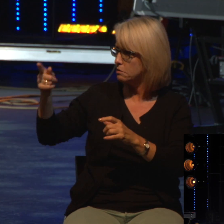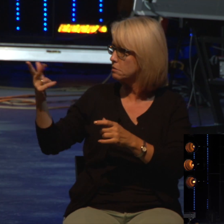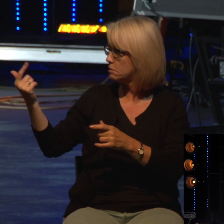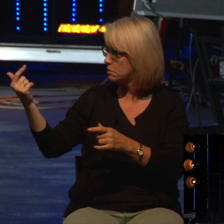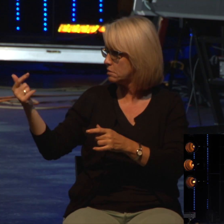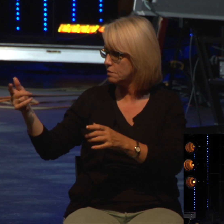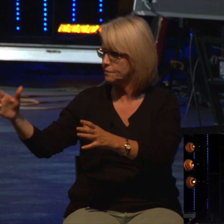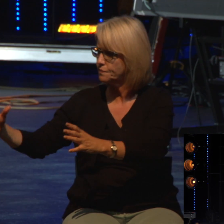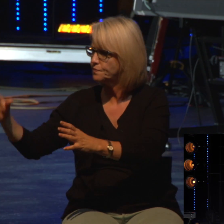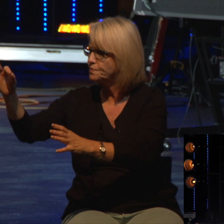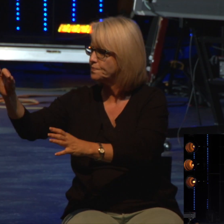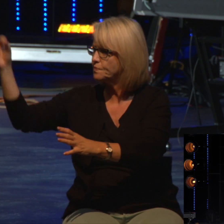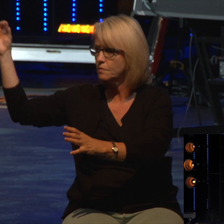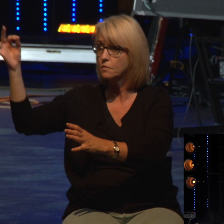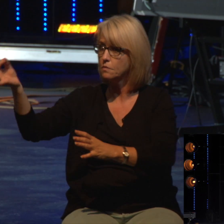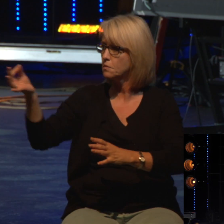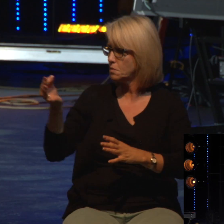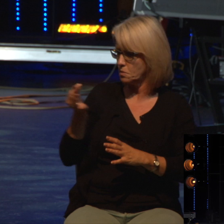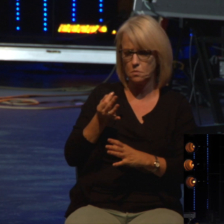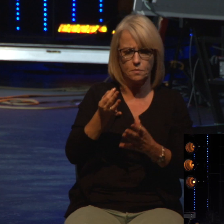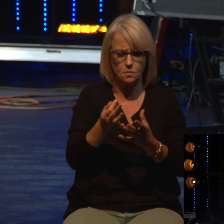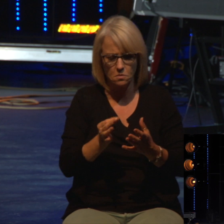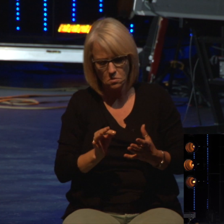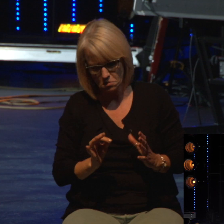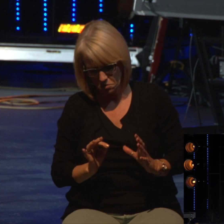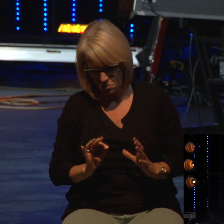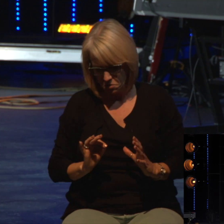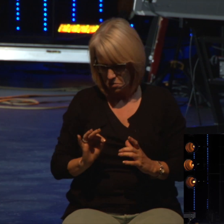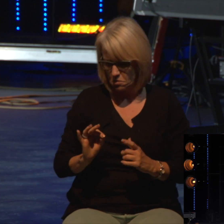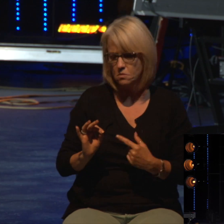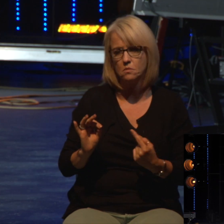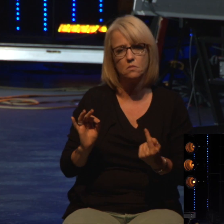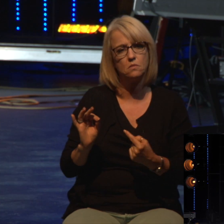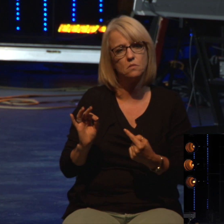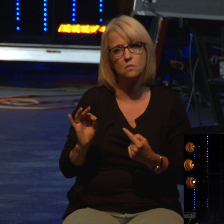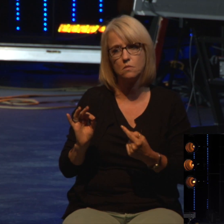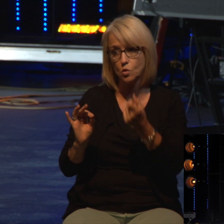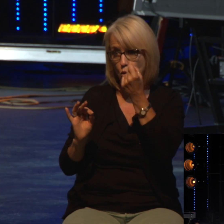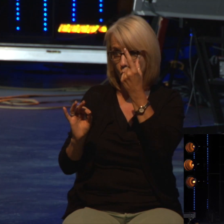I have the nail? And they handed it to him. And John Doan said, do you know anything about the man's wife?